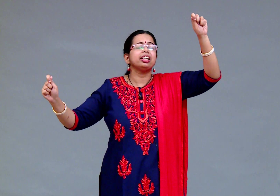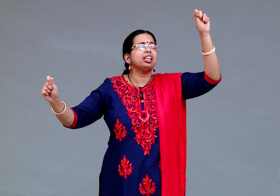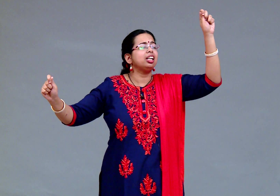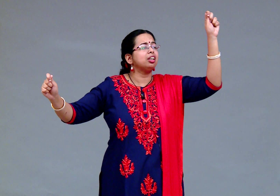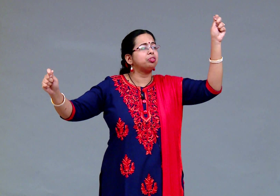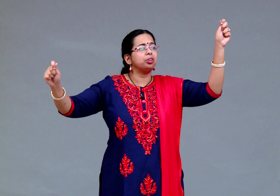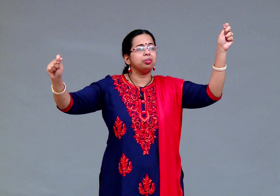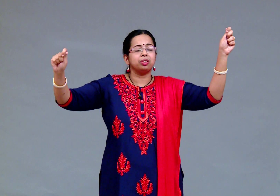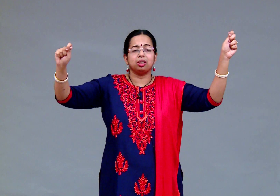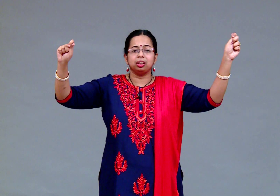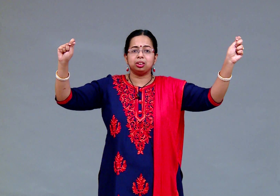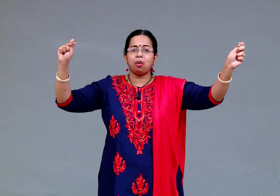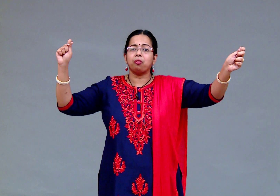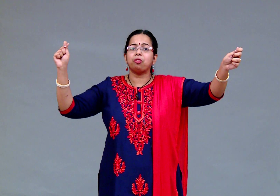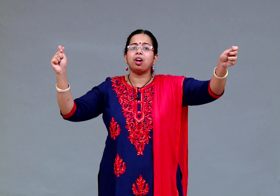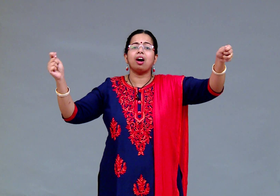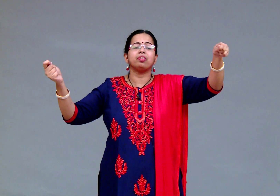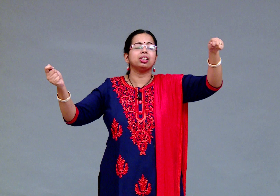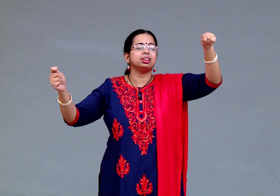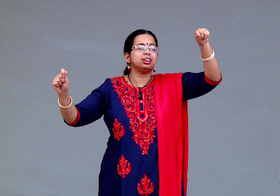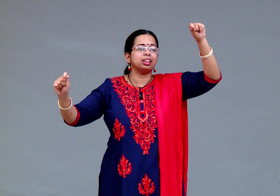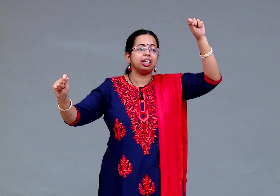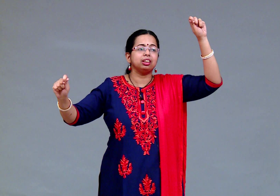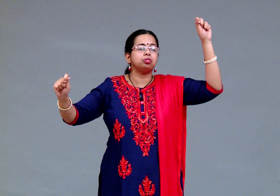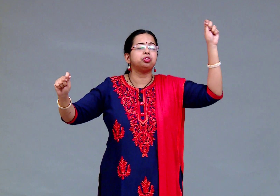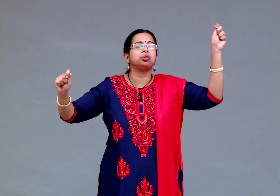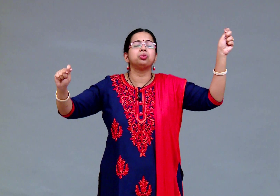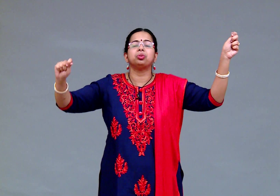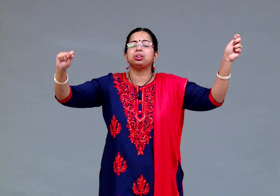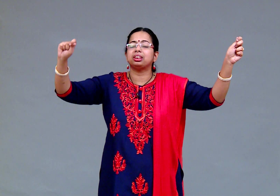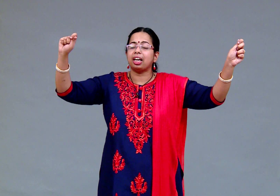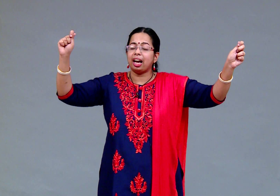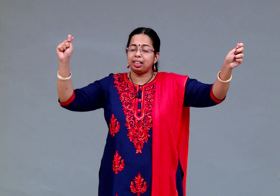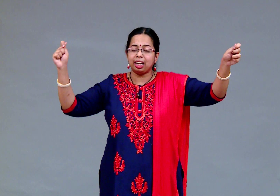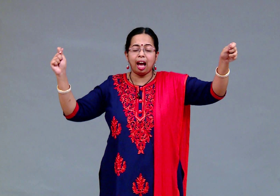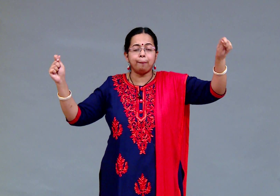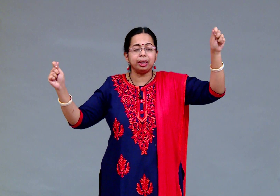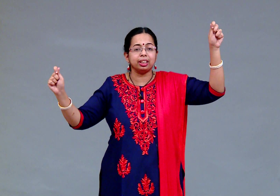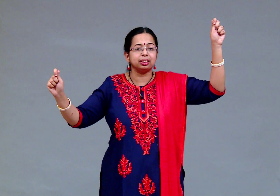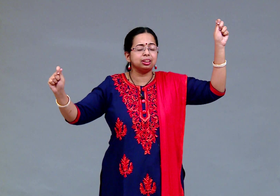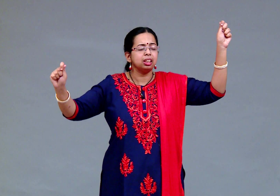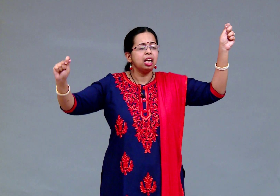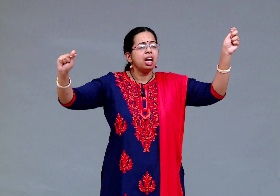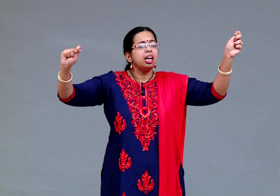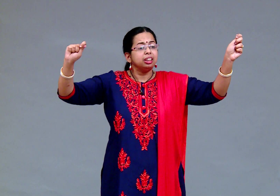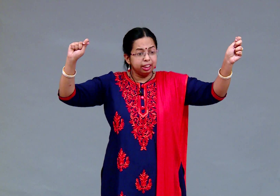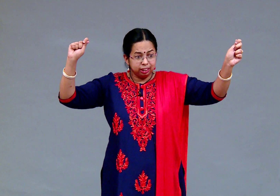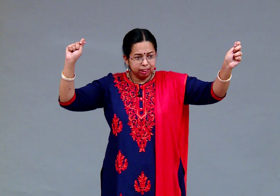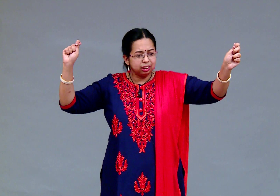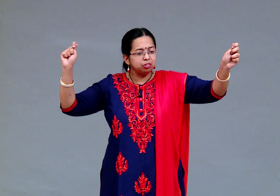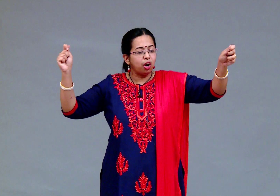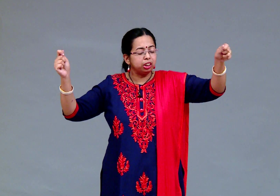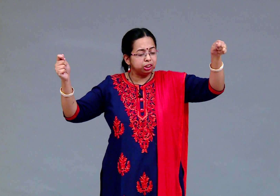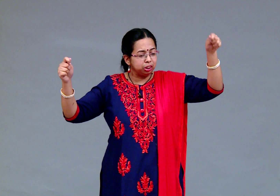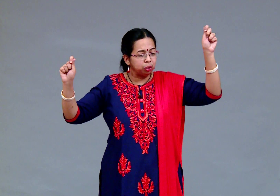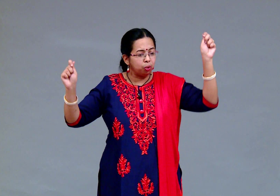colorful world of flowers and fruits and happiness this is what she told